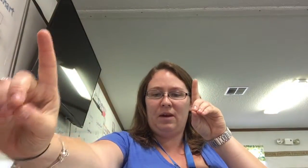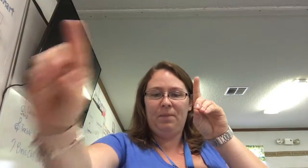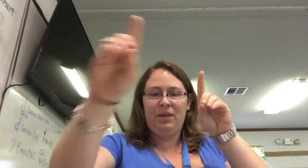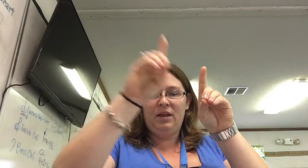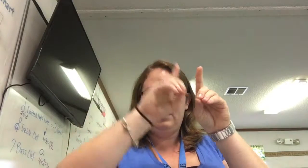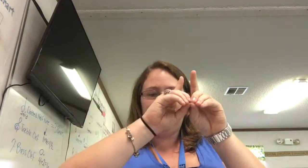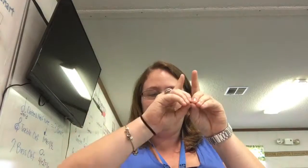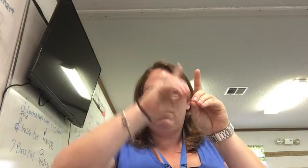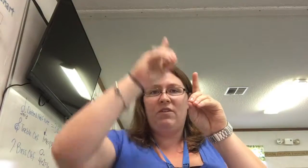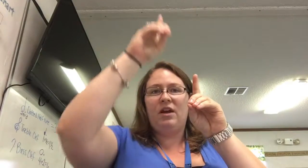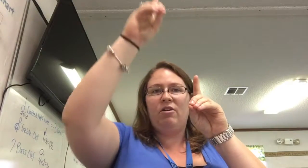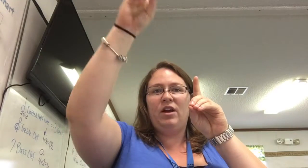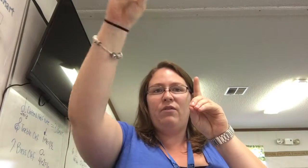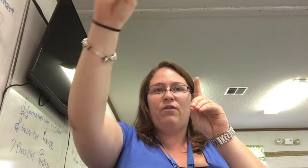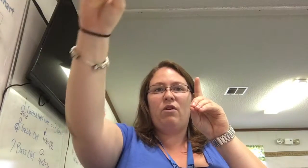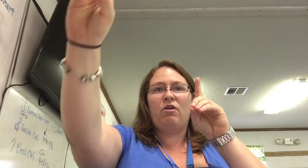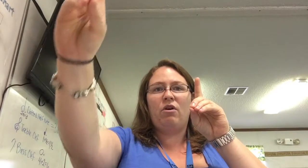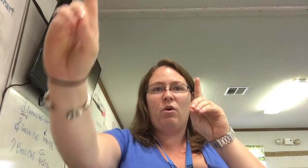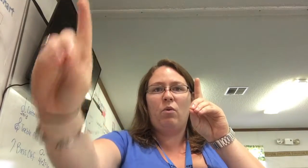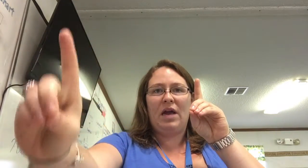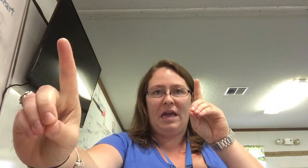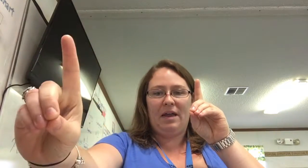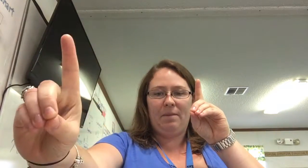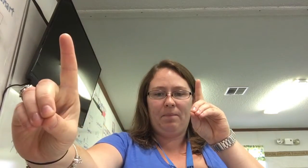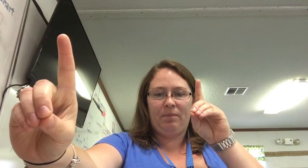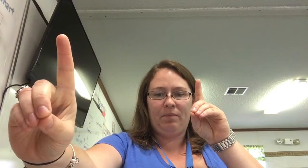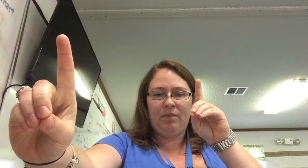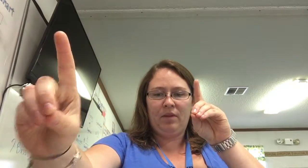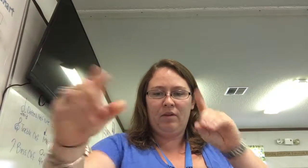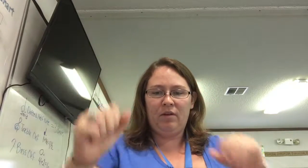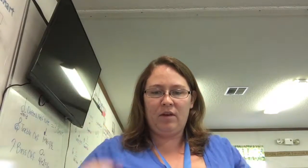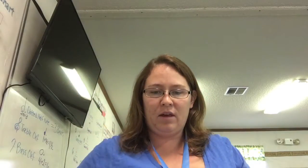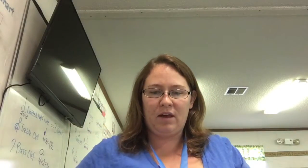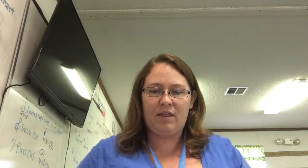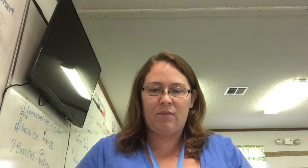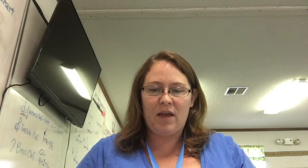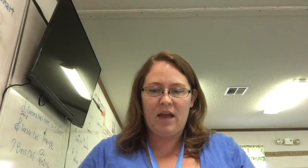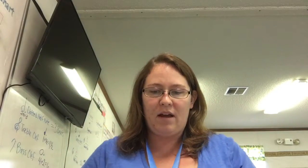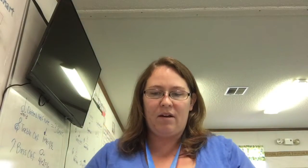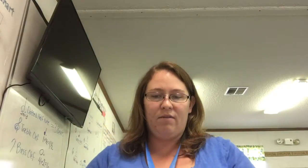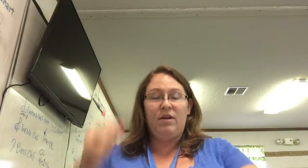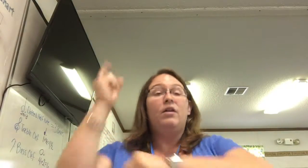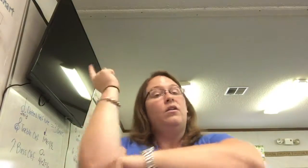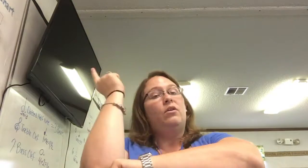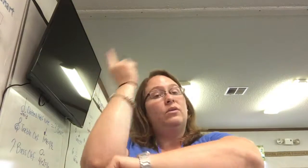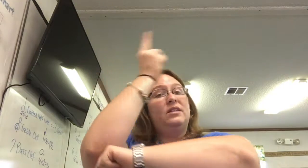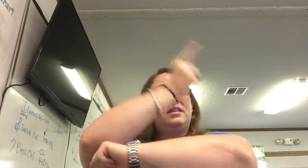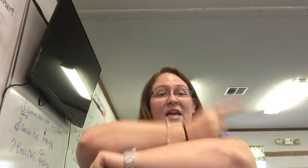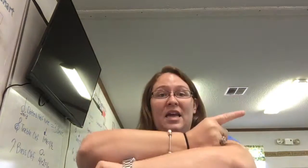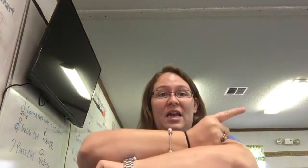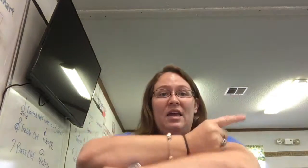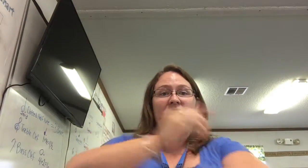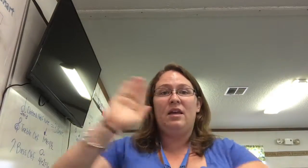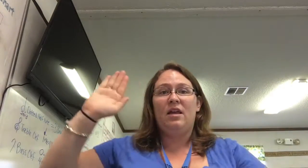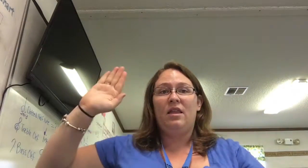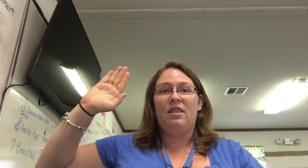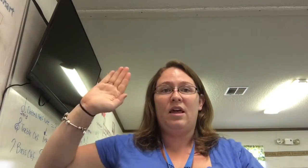seemed very far away. Okay then we have there was a day that